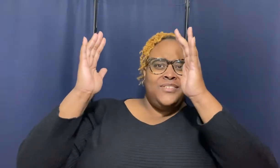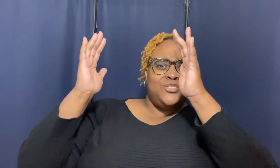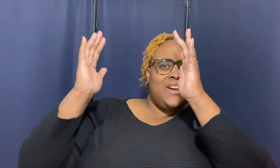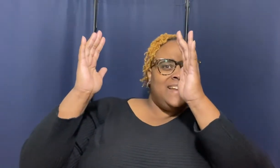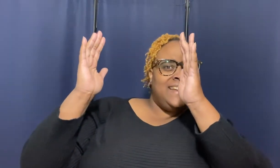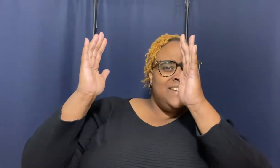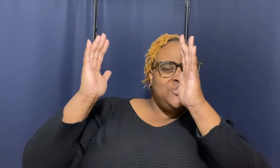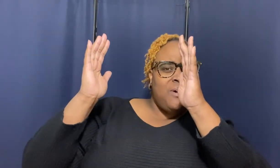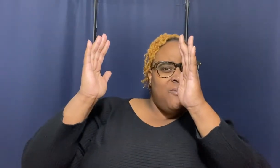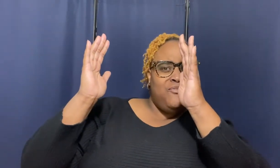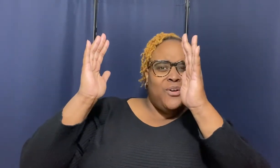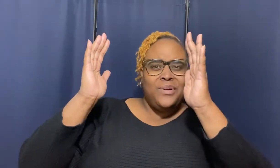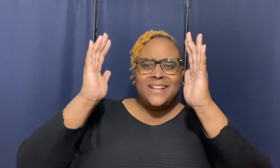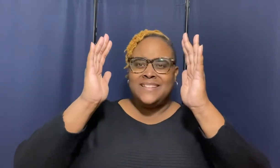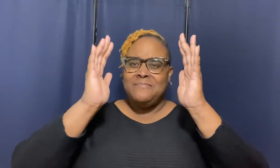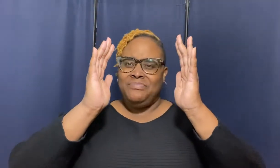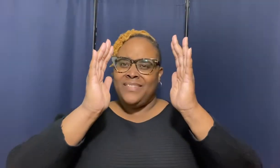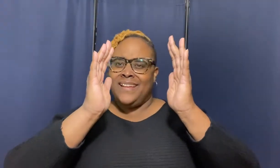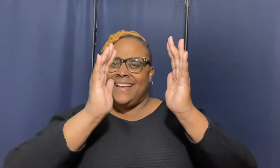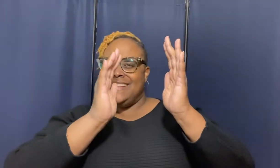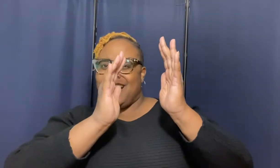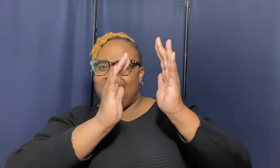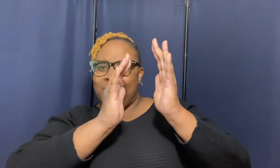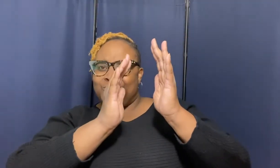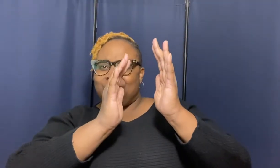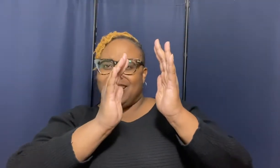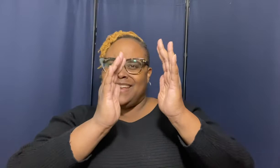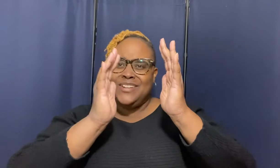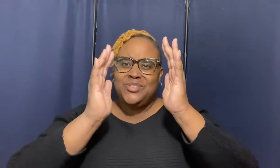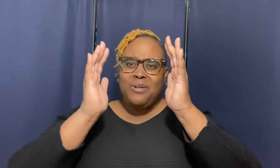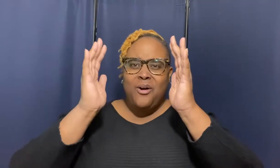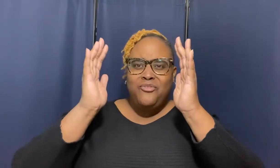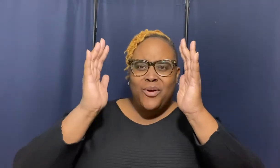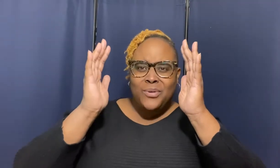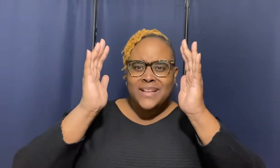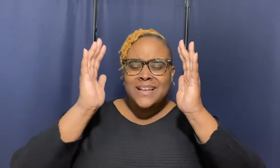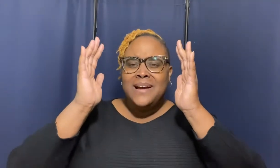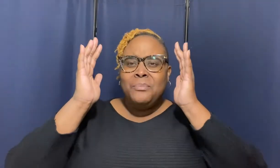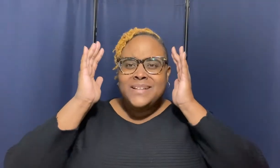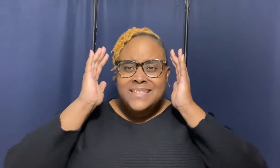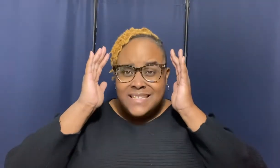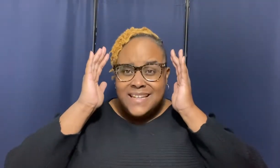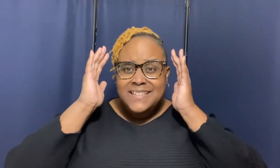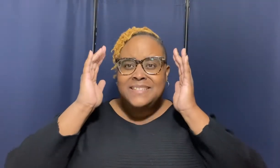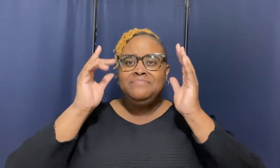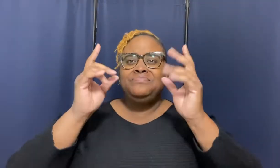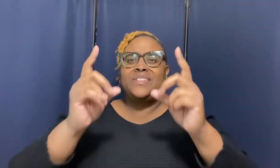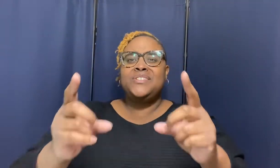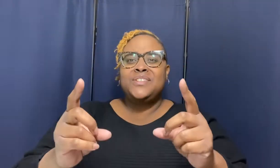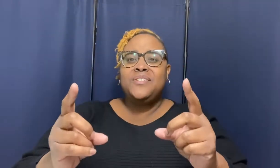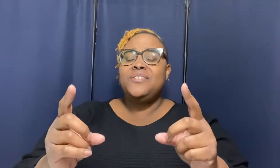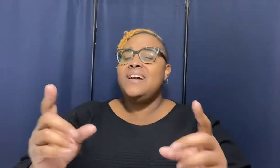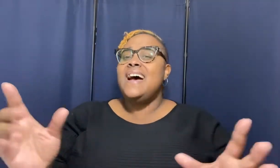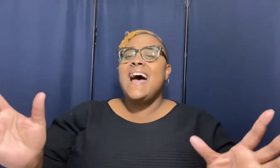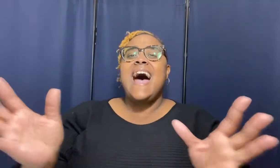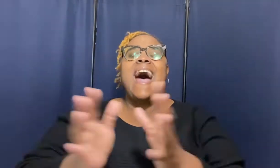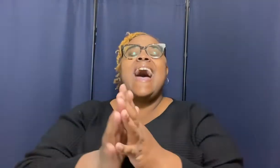know trying to get you off focus it's all trying to get you off focus but since sir i